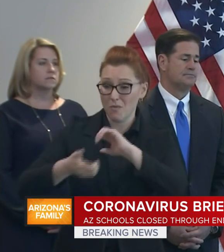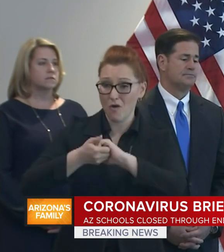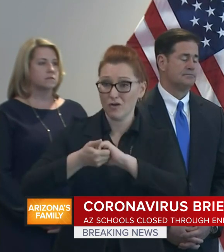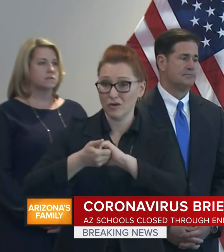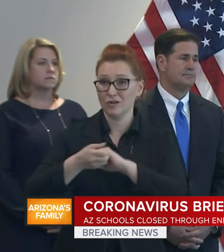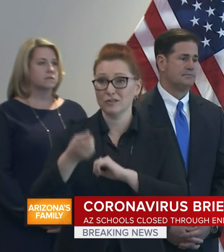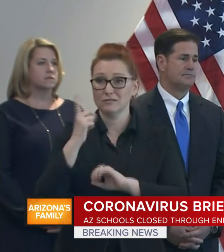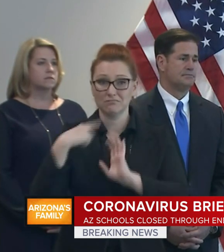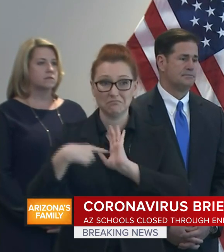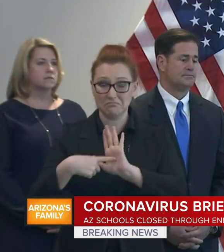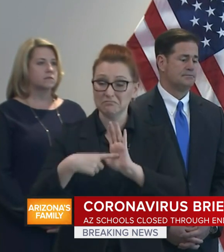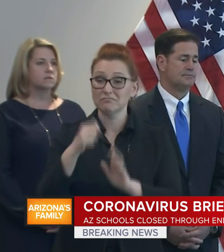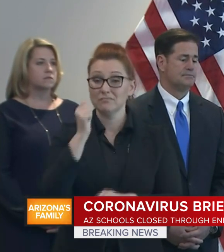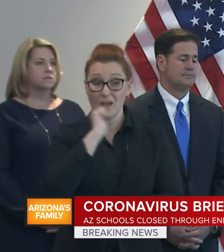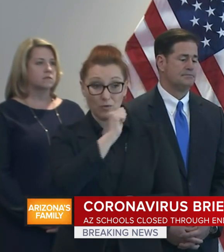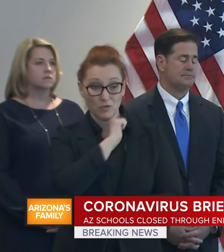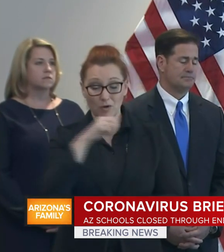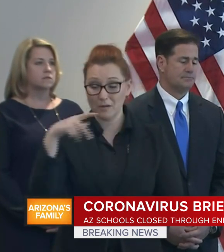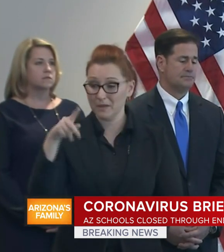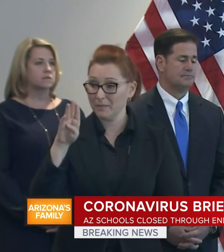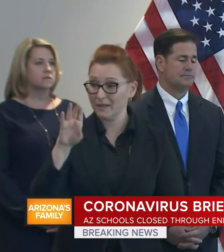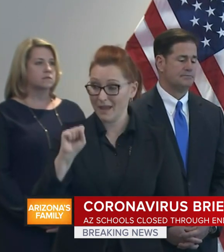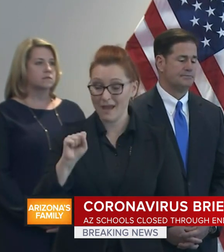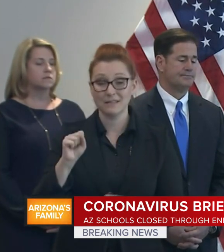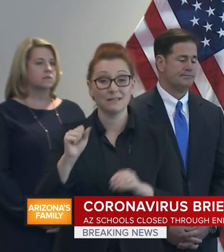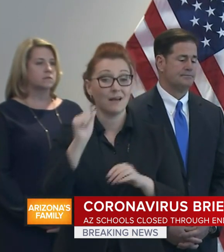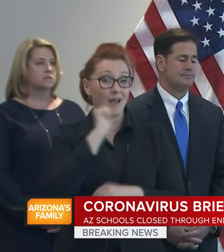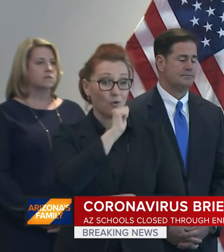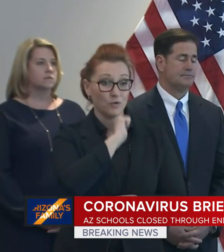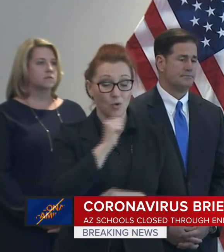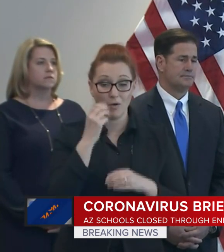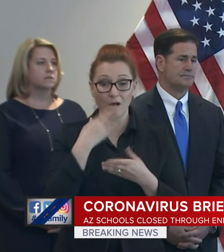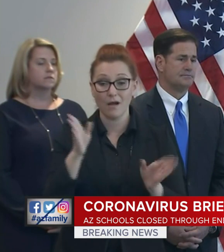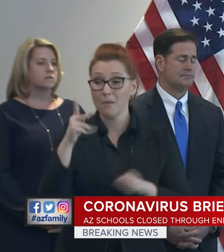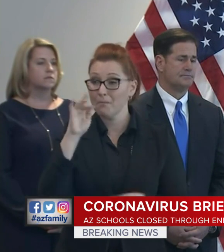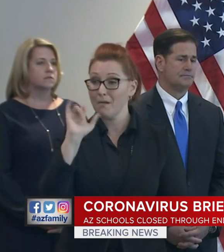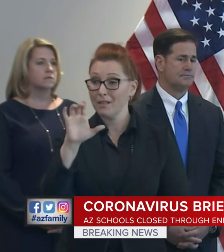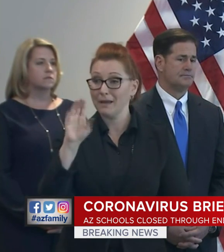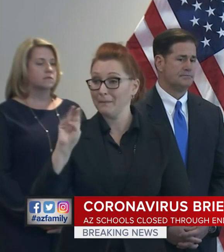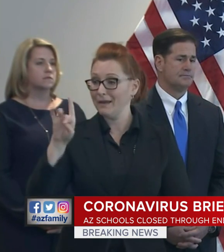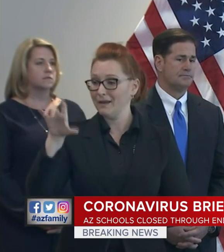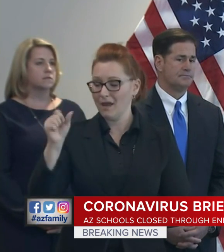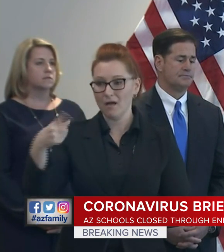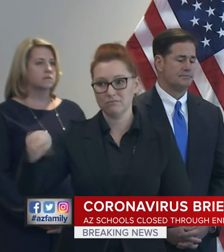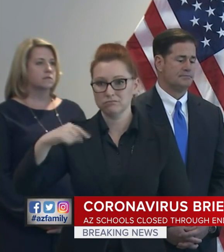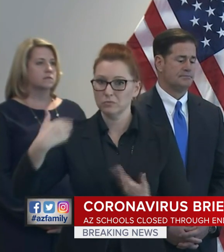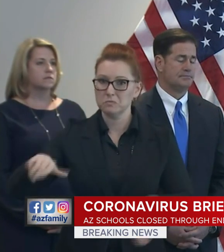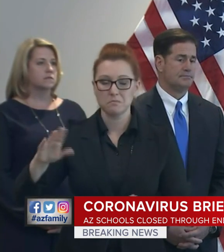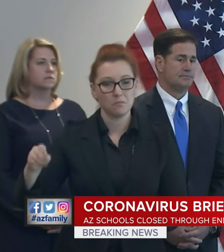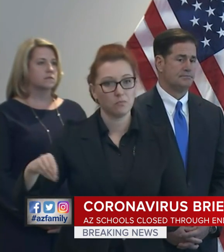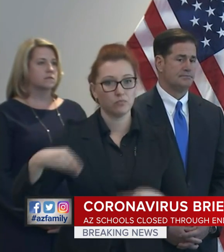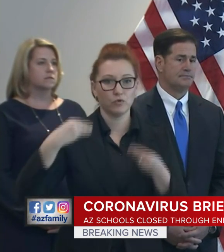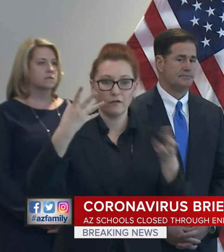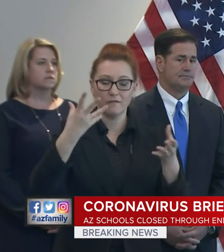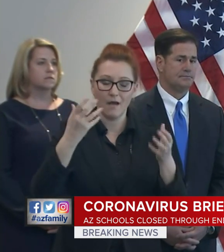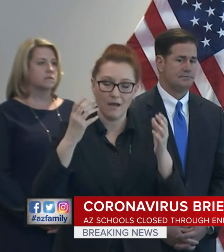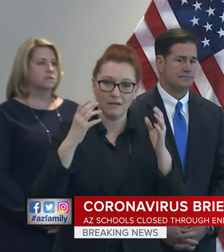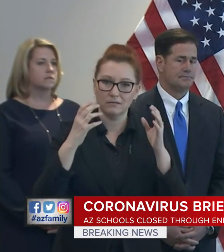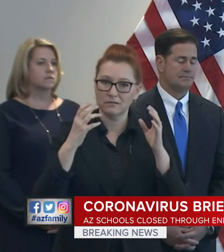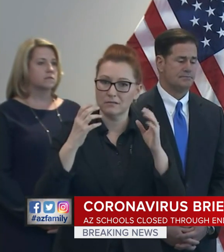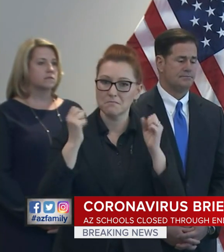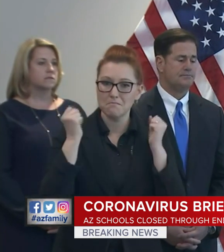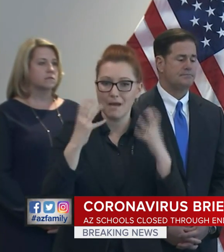like Arizona PBS and Arizona Public Media for stepping up and providing blocks of educational programming